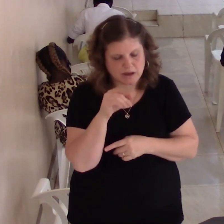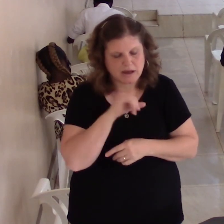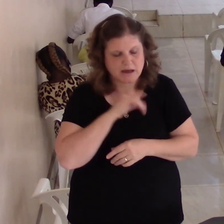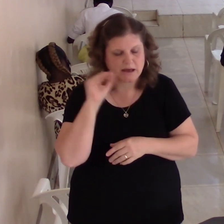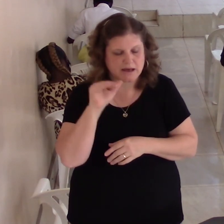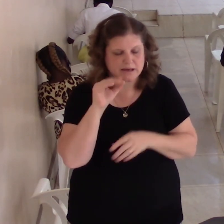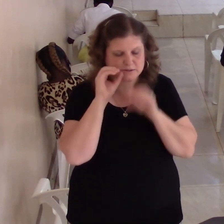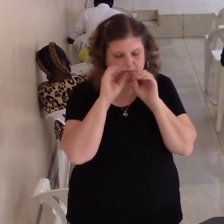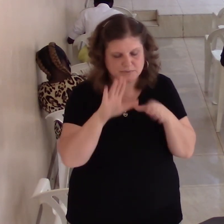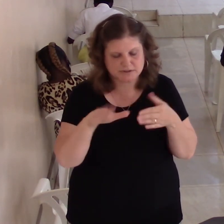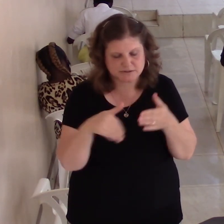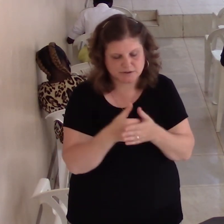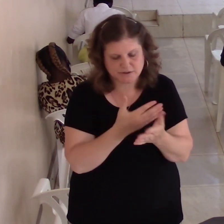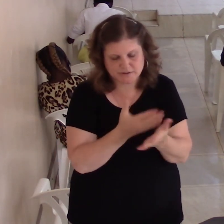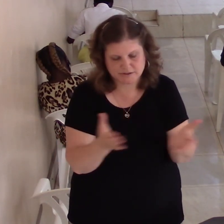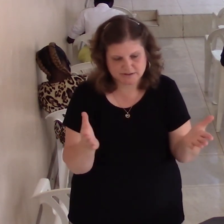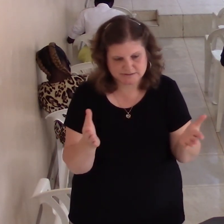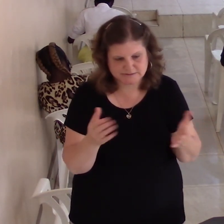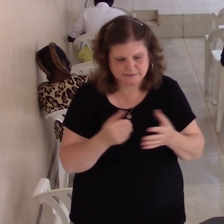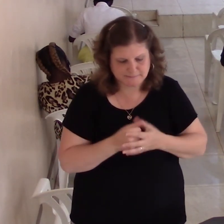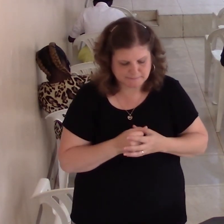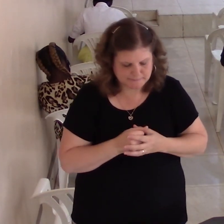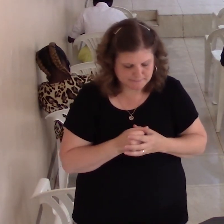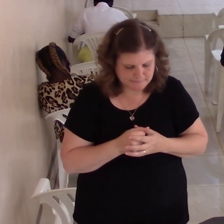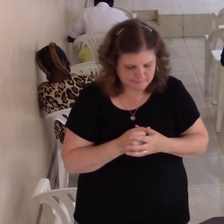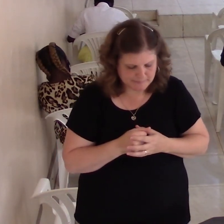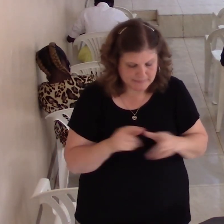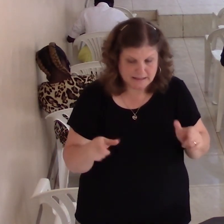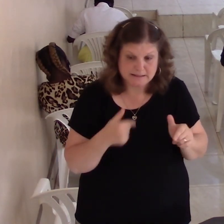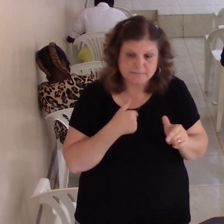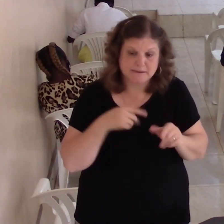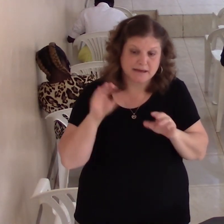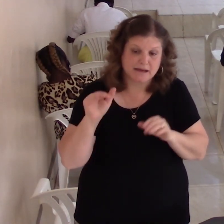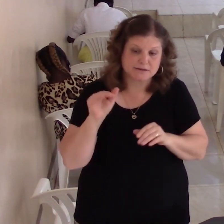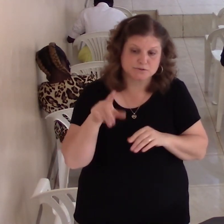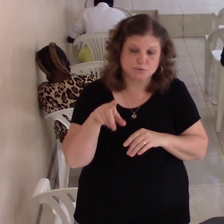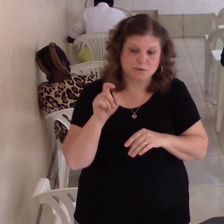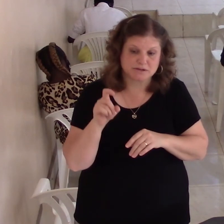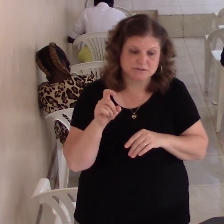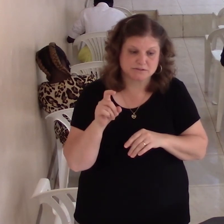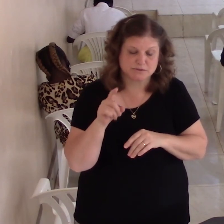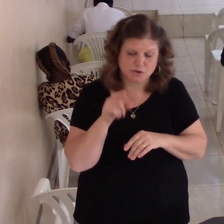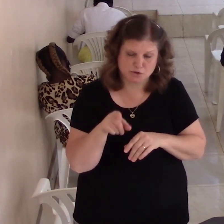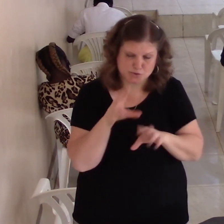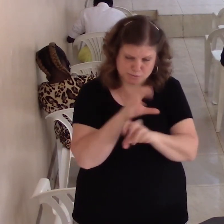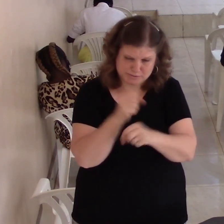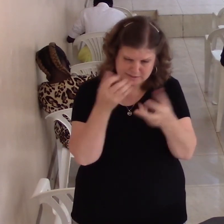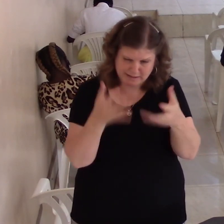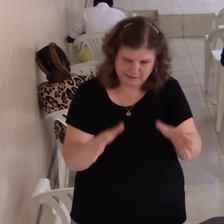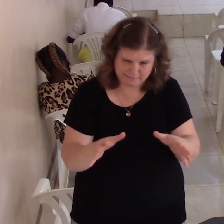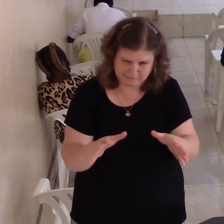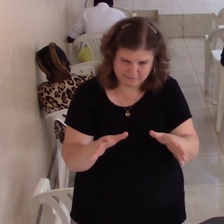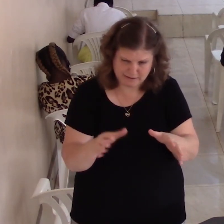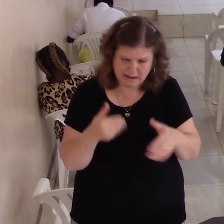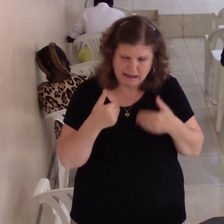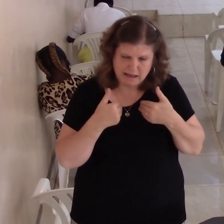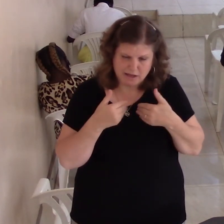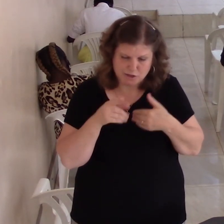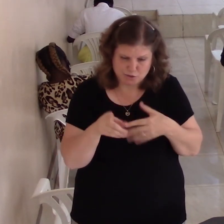while our heads are bowed and eyes are closed let me ask for this are you saved have you ever trusted Jesus Christ